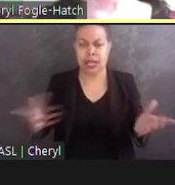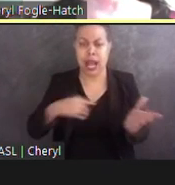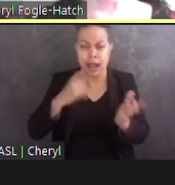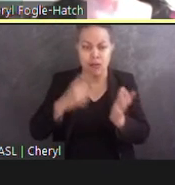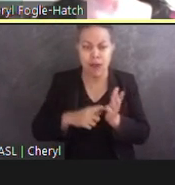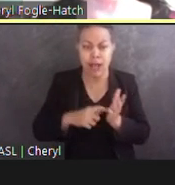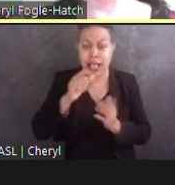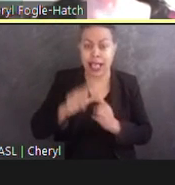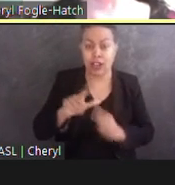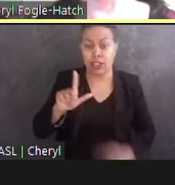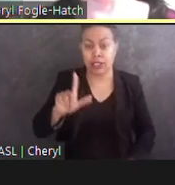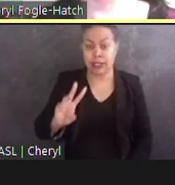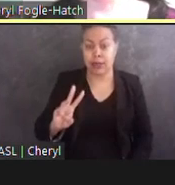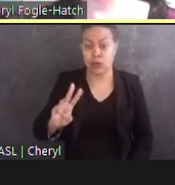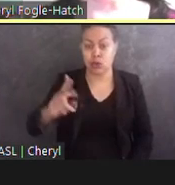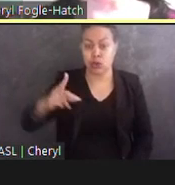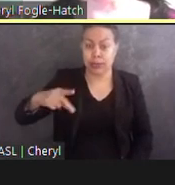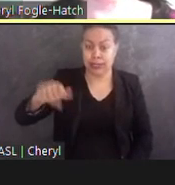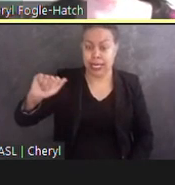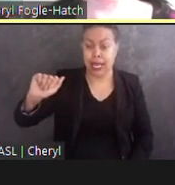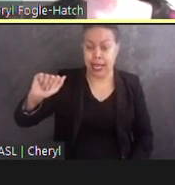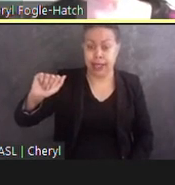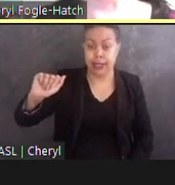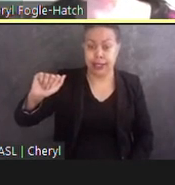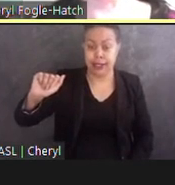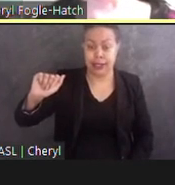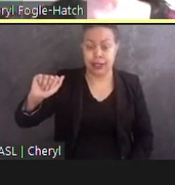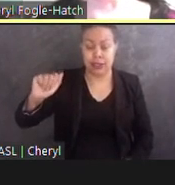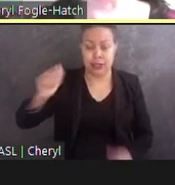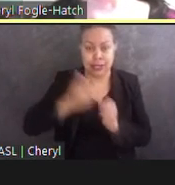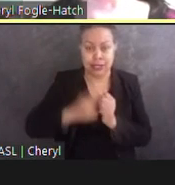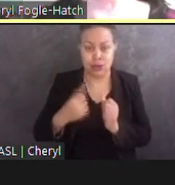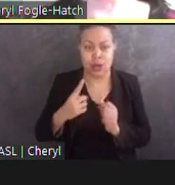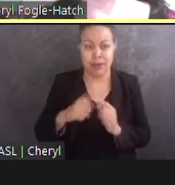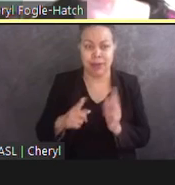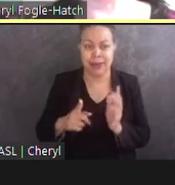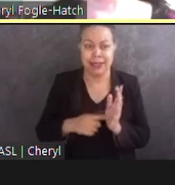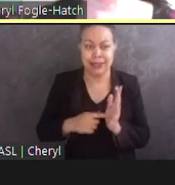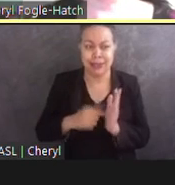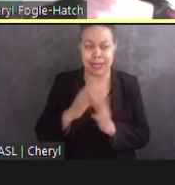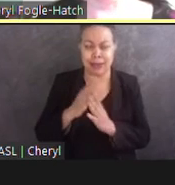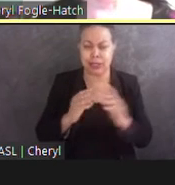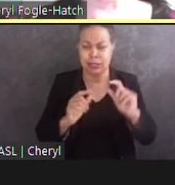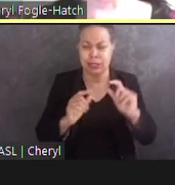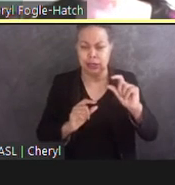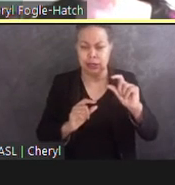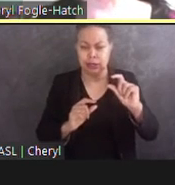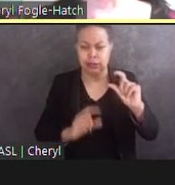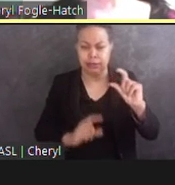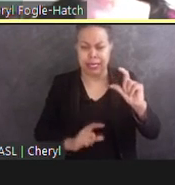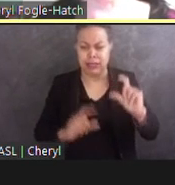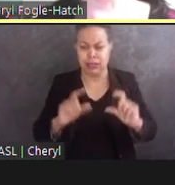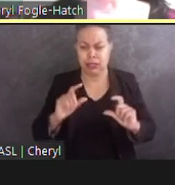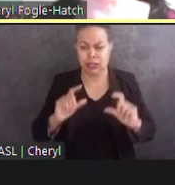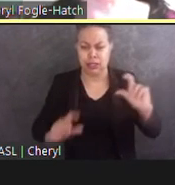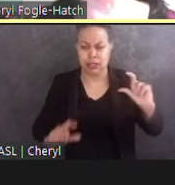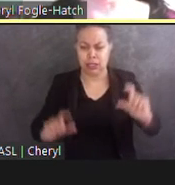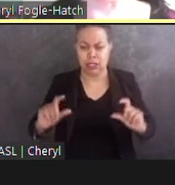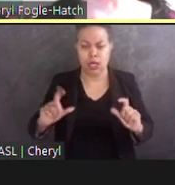individually, but differences in vertical and horizontal spacing made it impossible to read the whole acronym